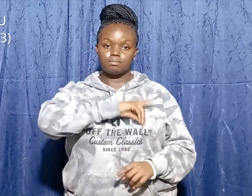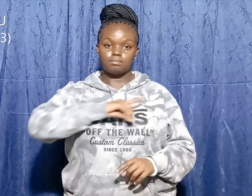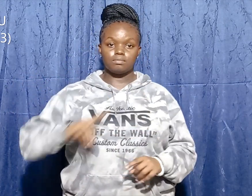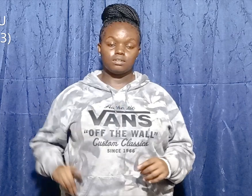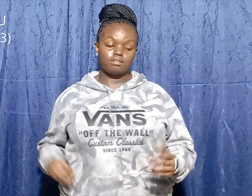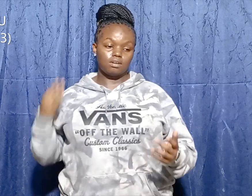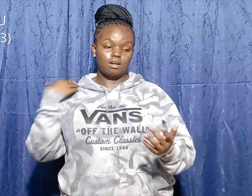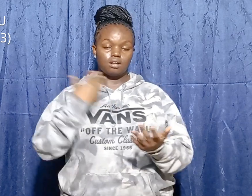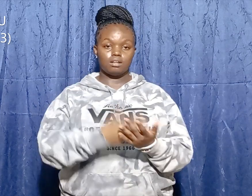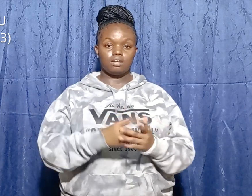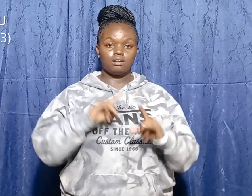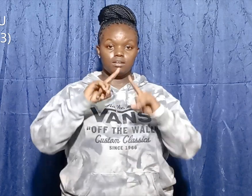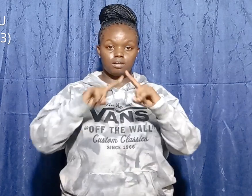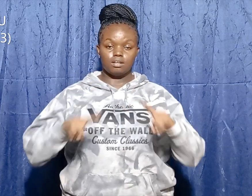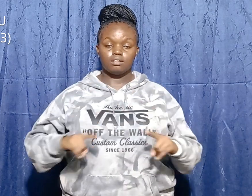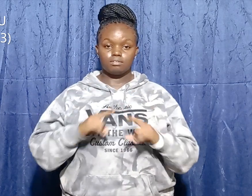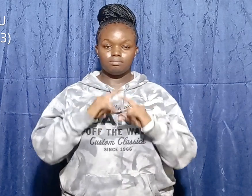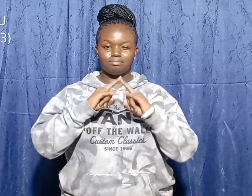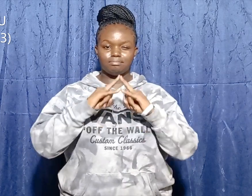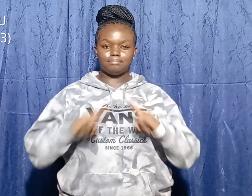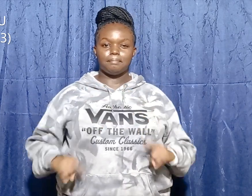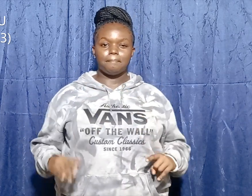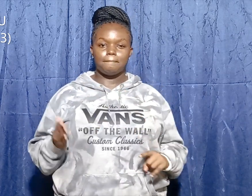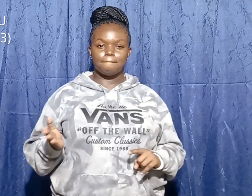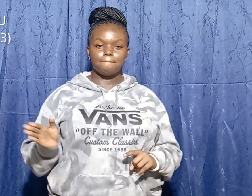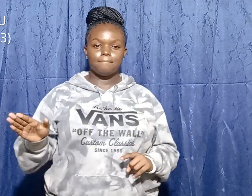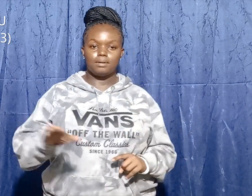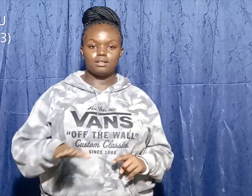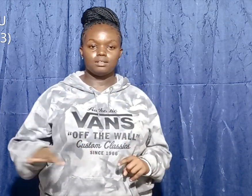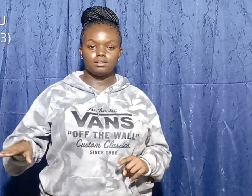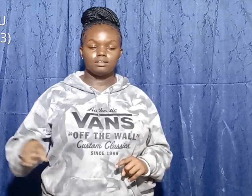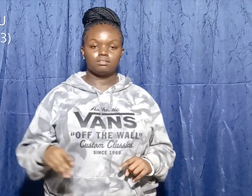Israelite soldiers were shouting and ready to go for battle.